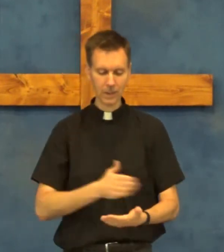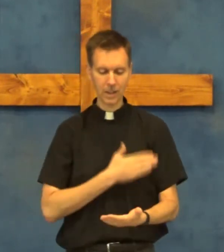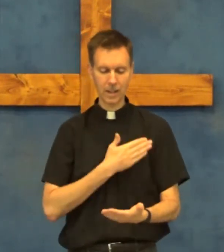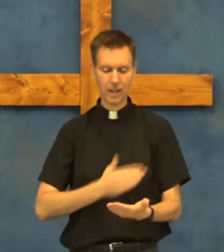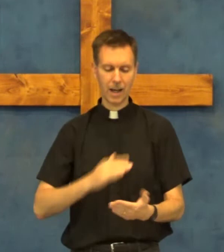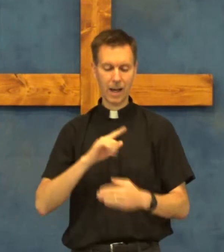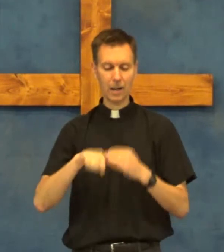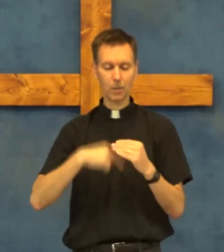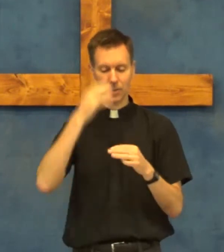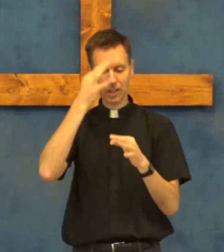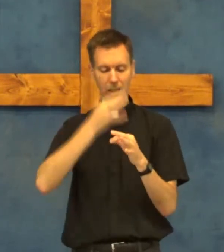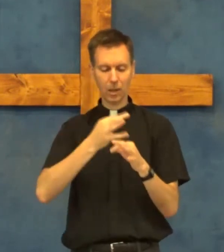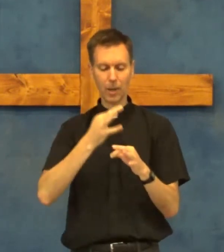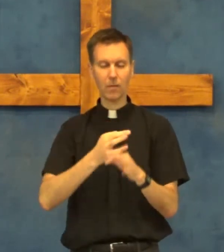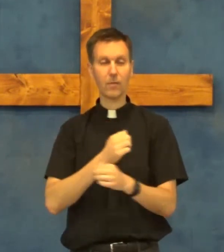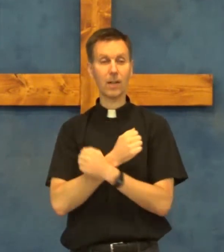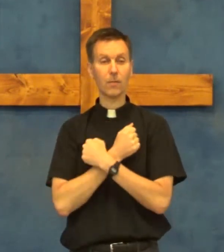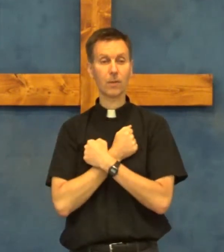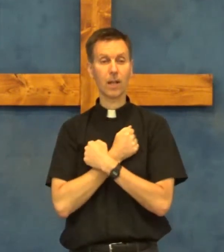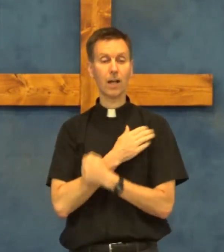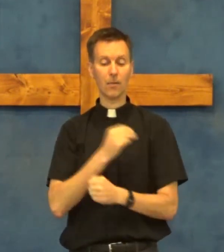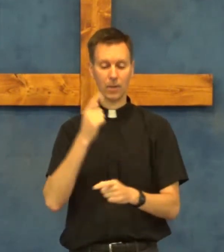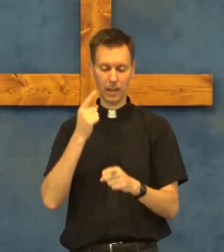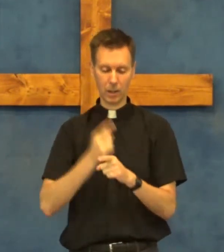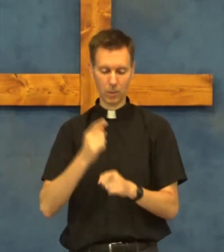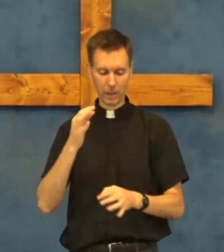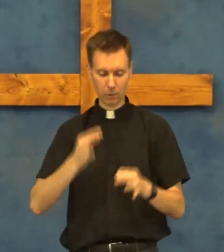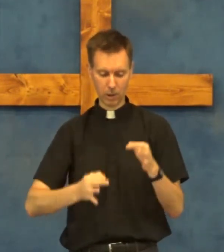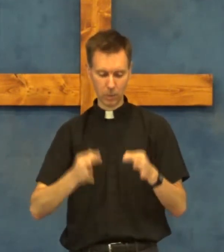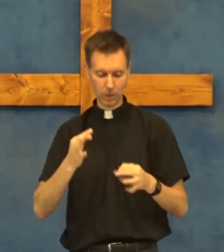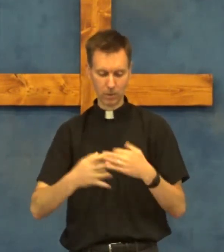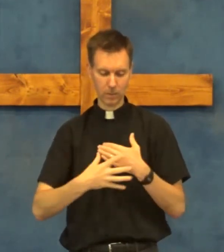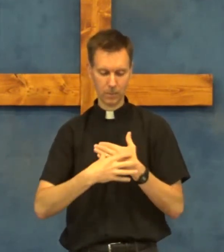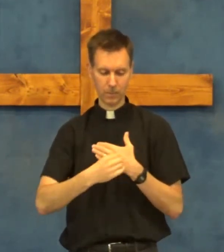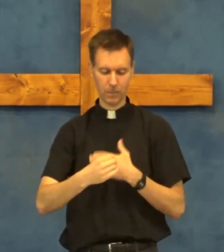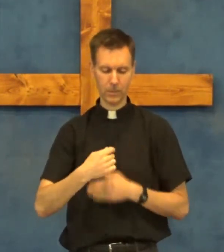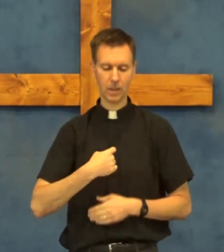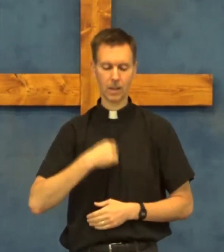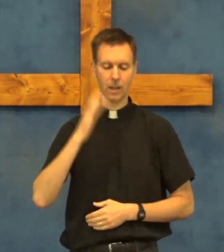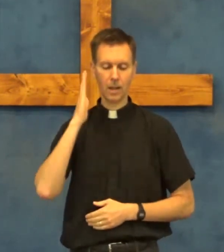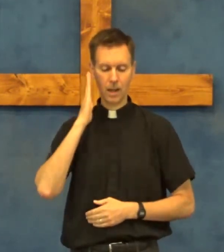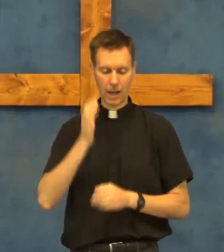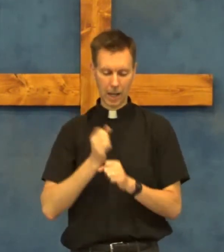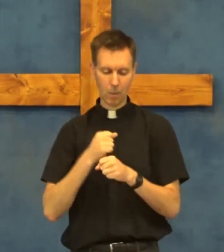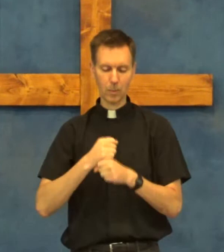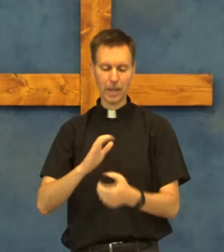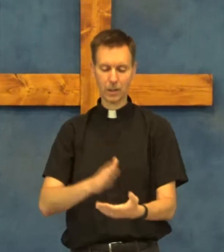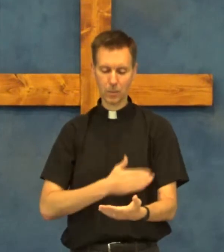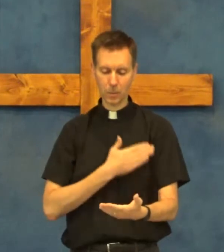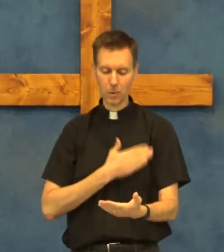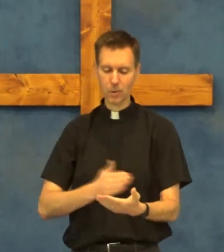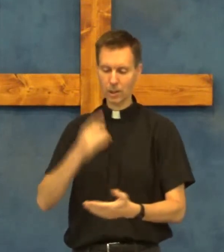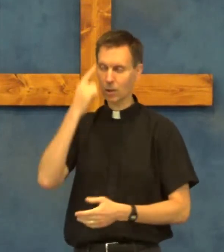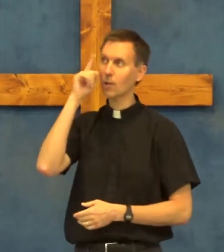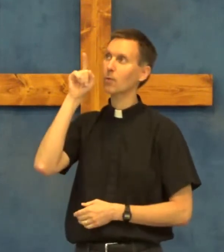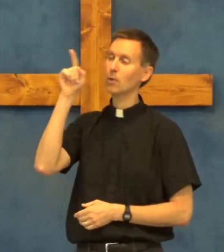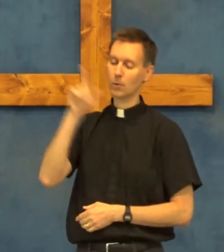I will sing about faithful love and right judgment. I will make music for you,